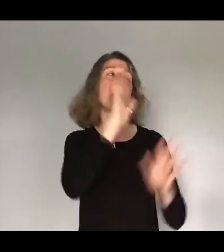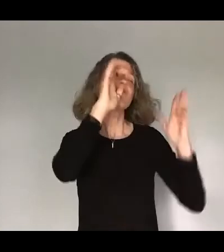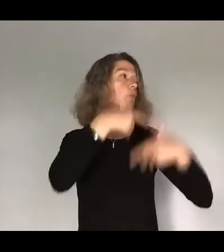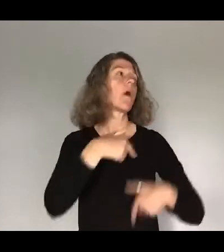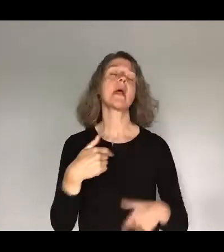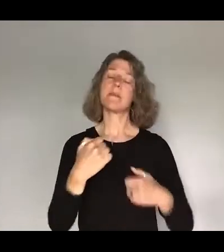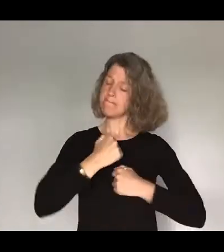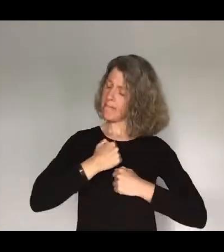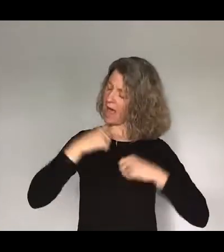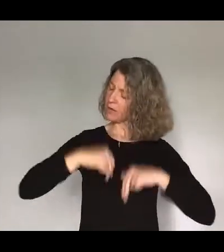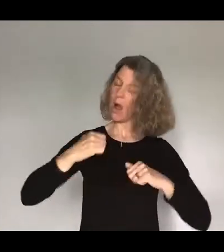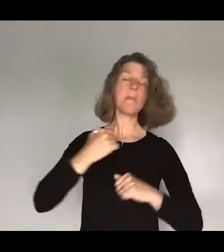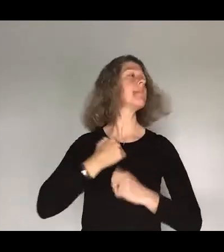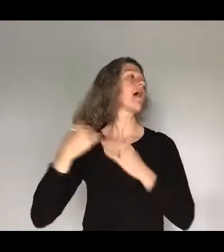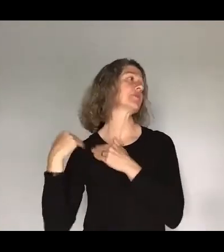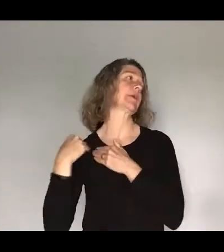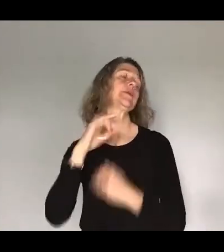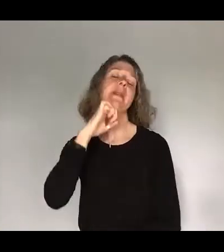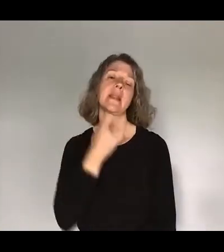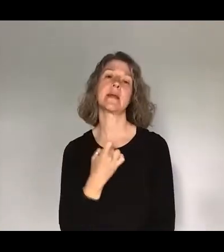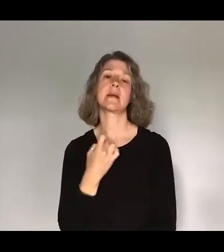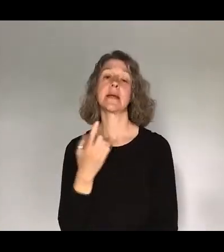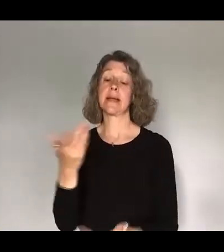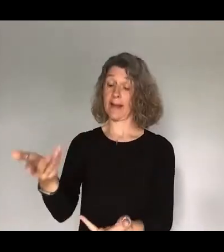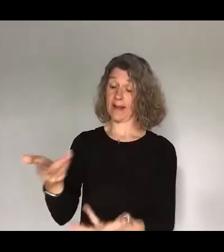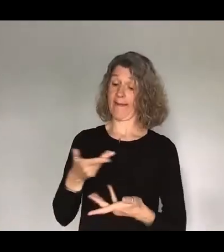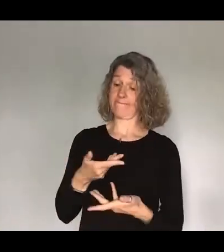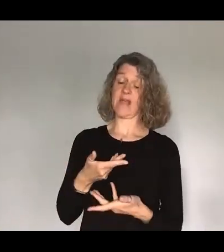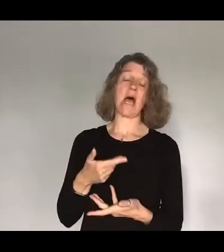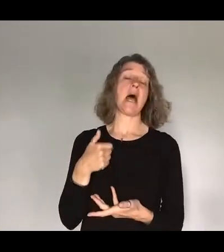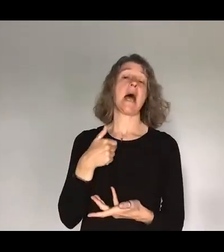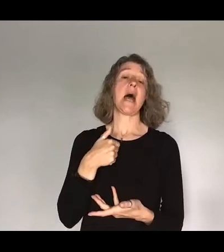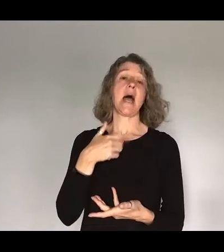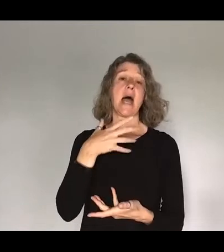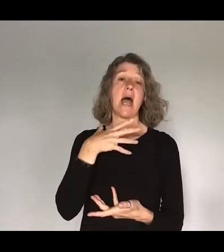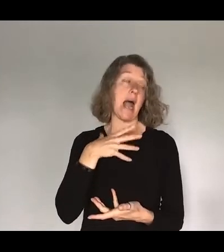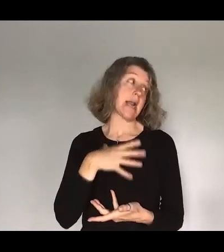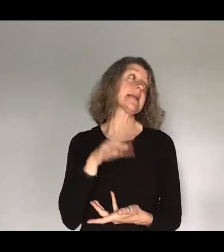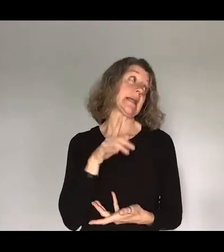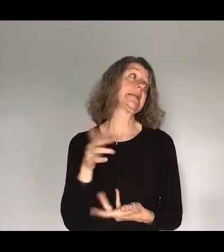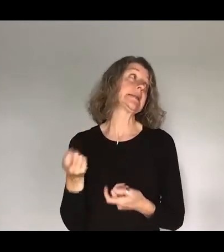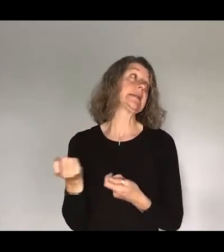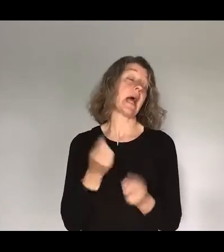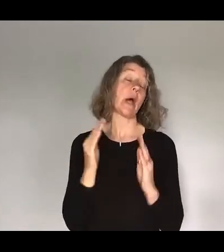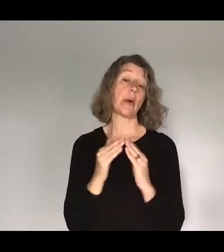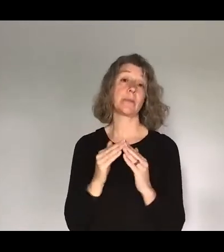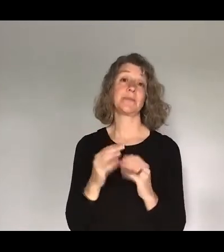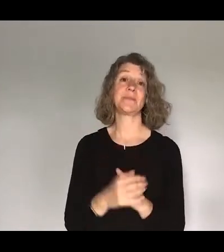is my dog my responsibility hand it over to me I just need you to take this dog home and obviously we got home